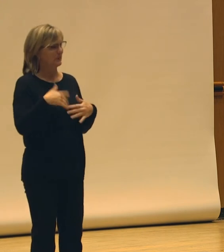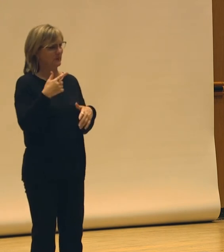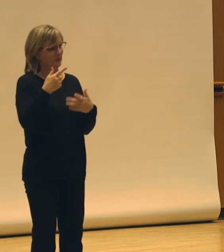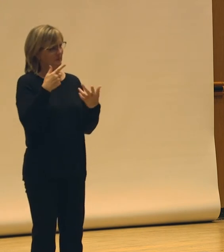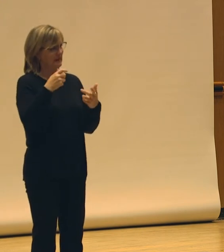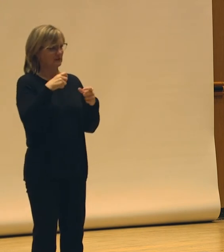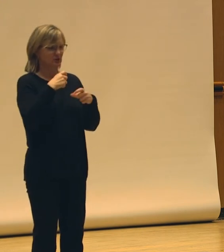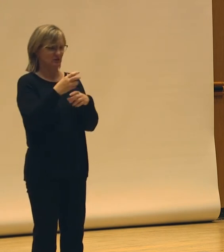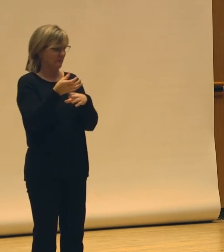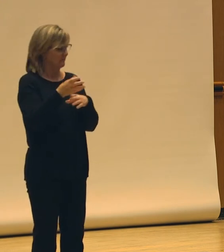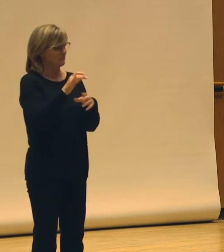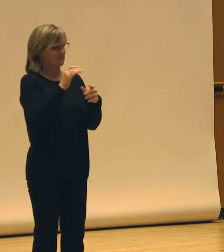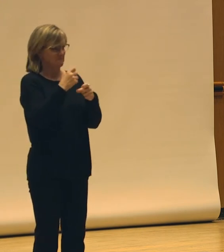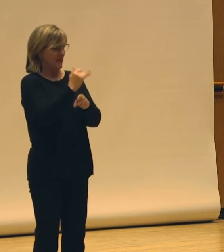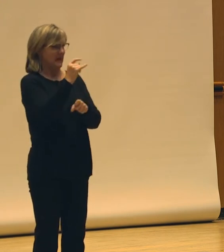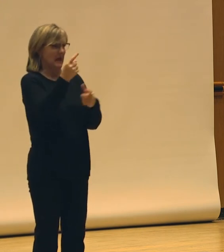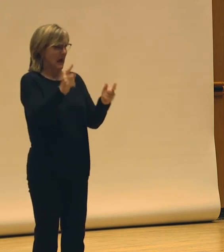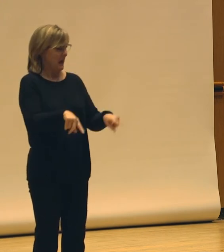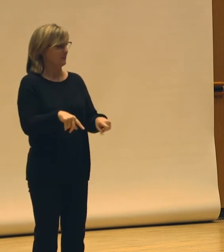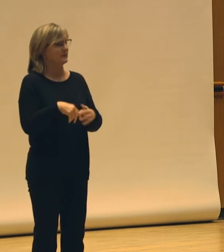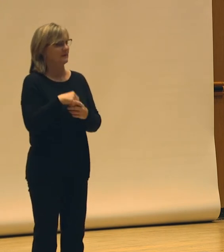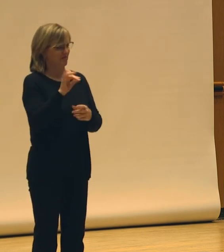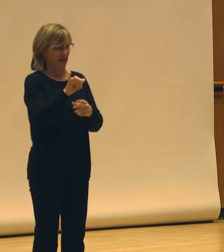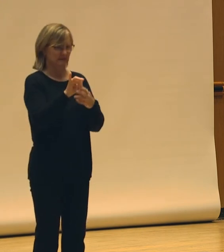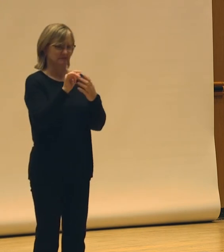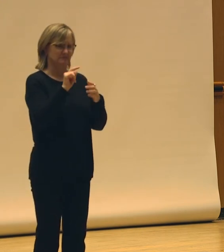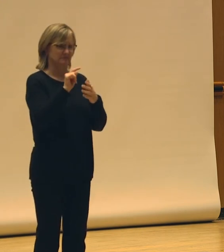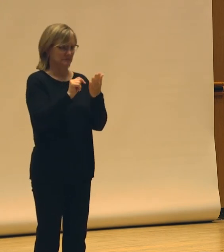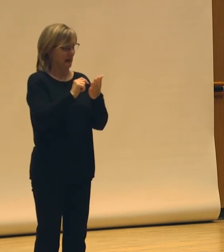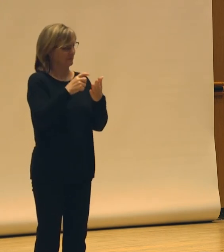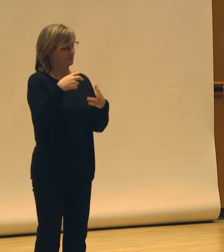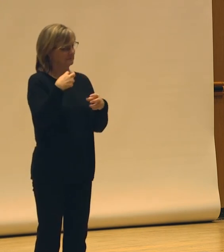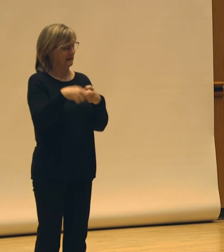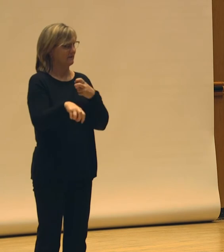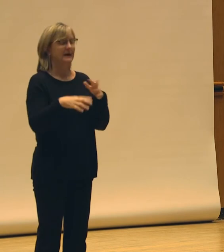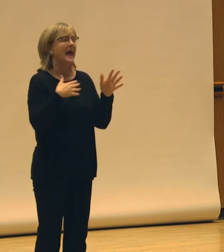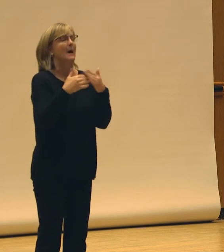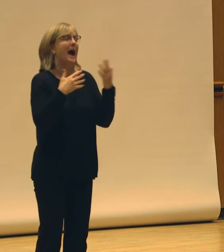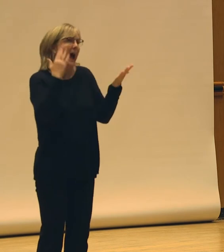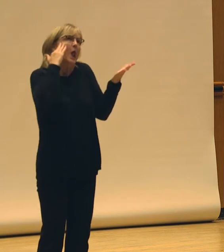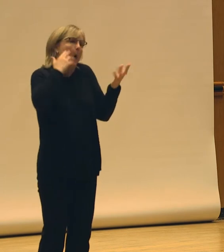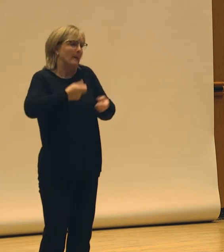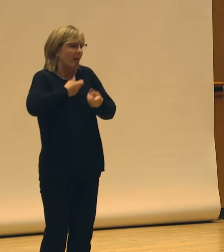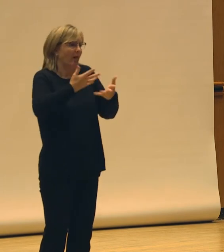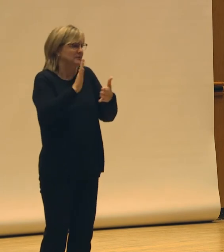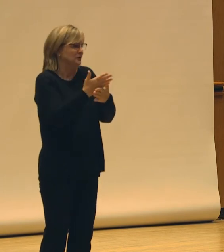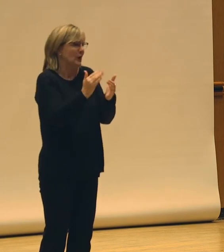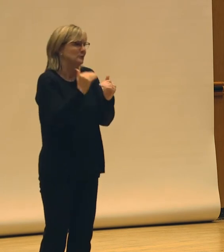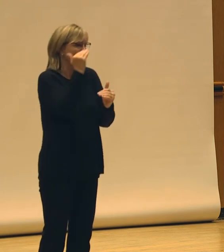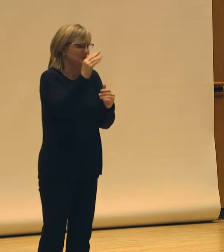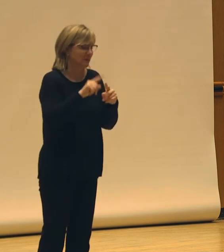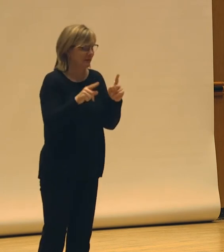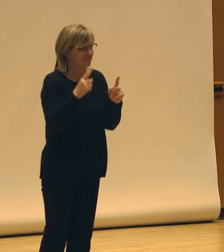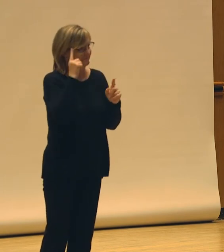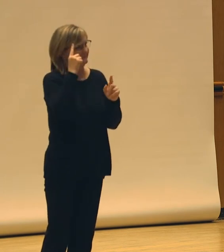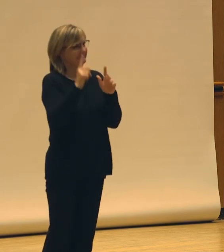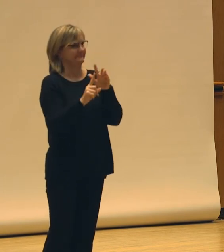to make things happen. In a time where it was so difficult. Yeah. Overshare. But you made me think about those couple of things.